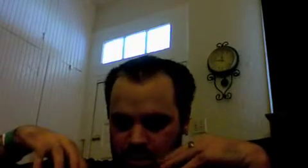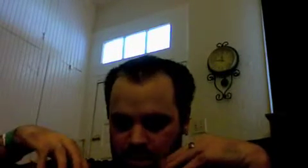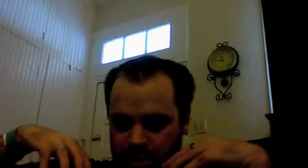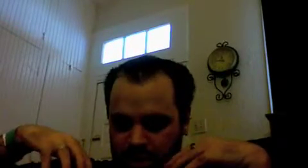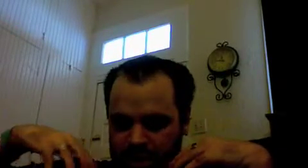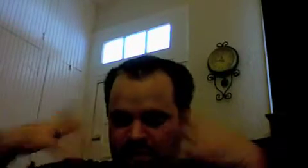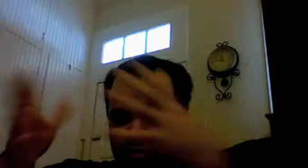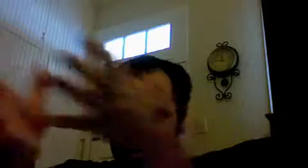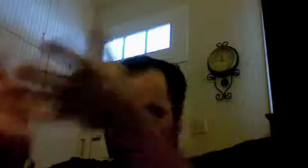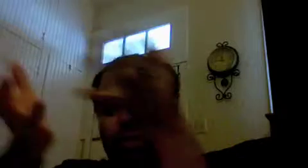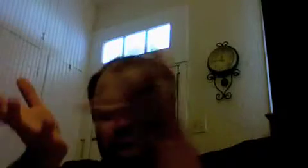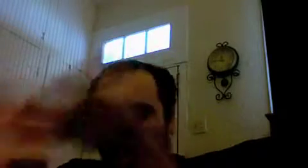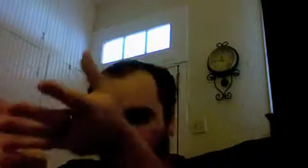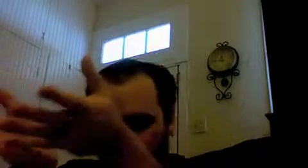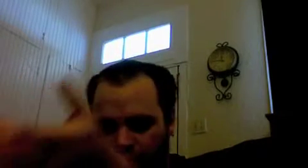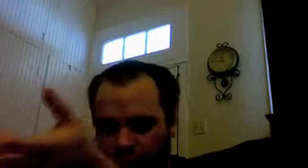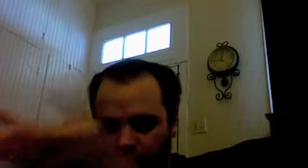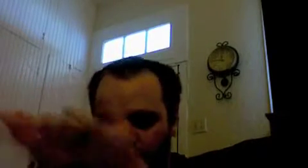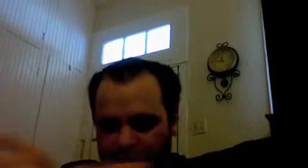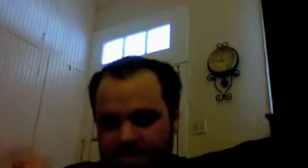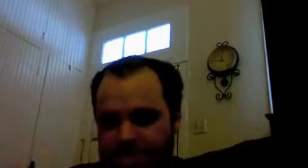this God for himself